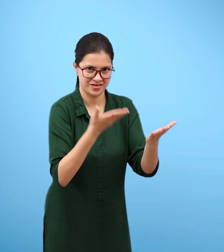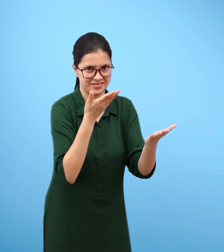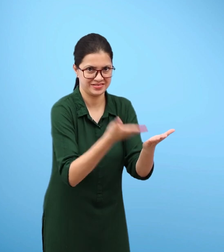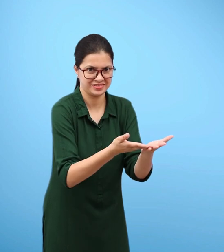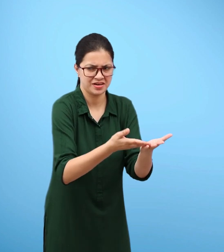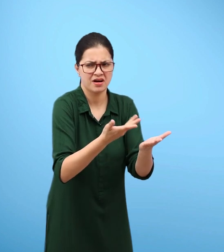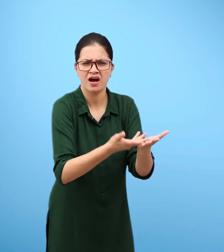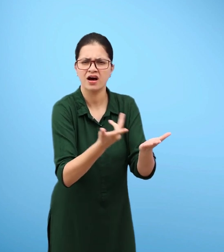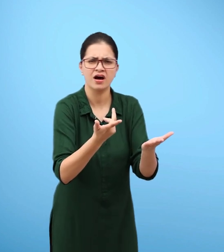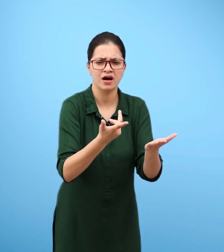a burning object?